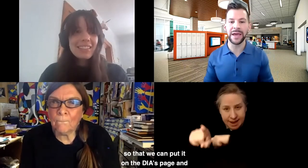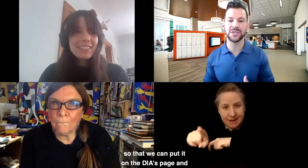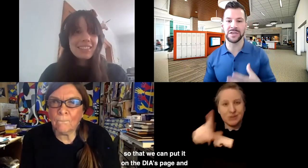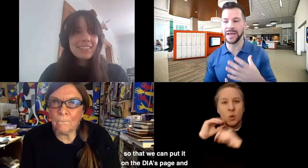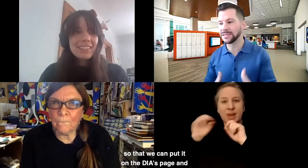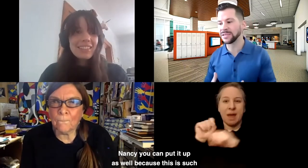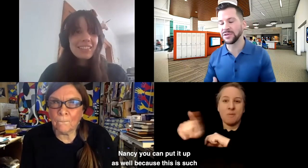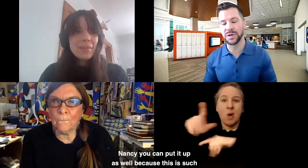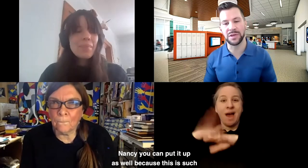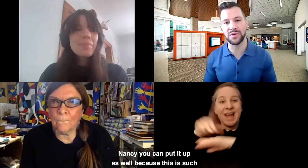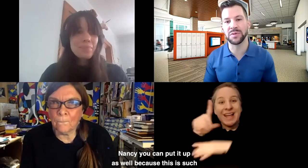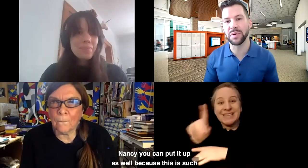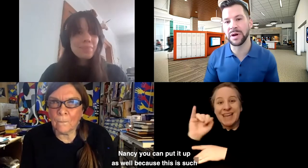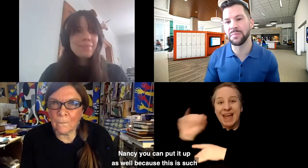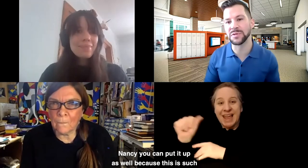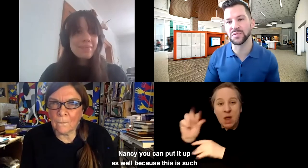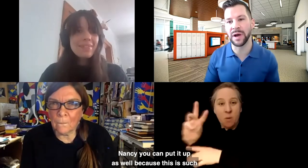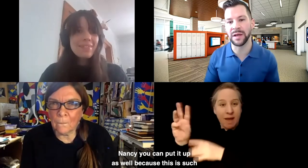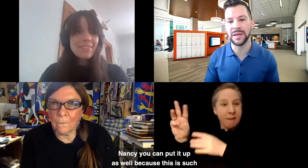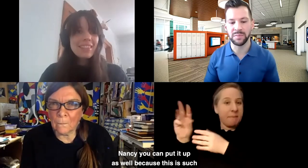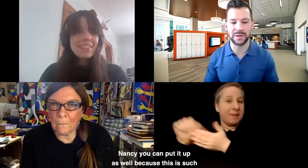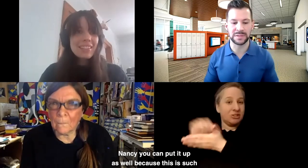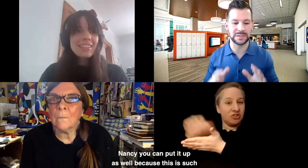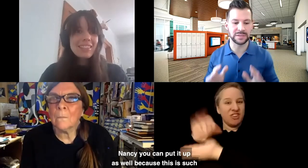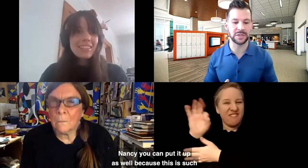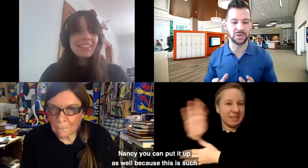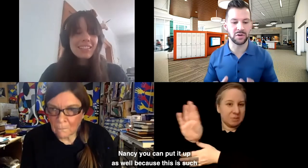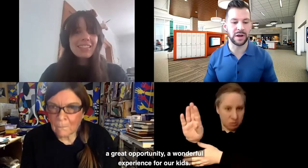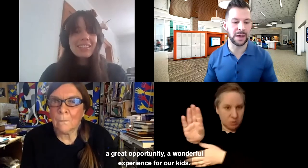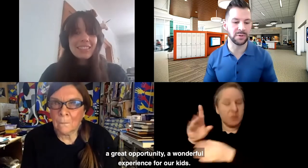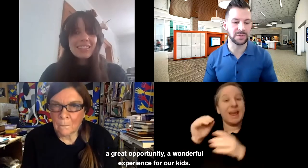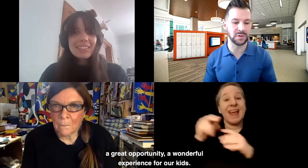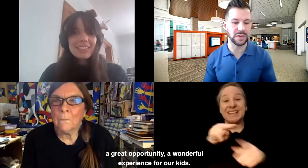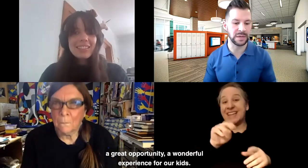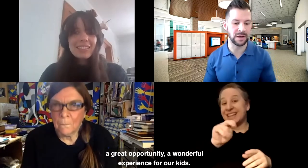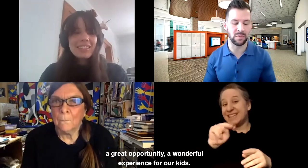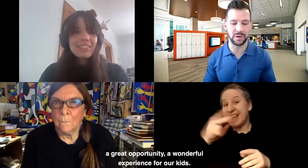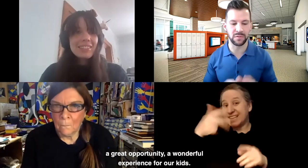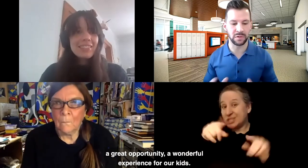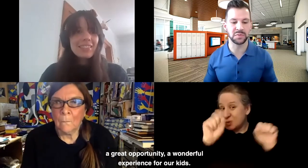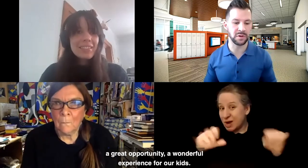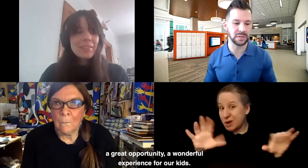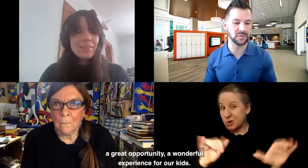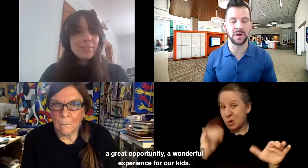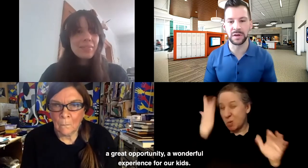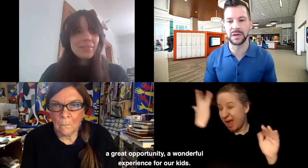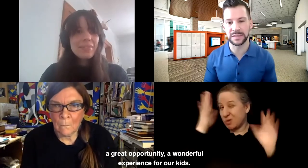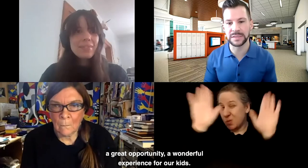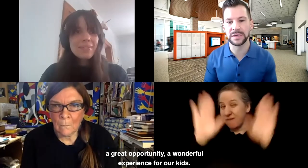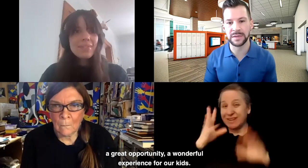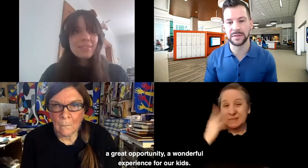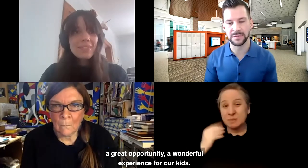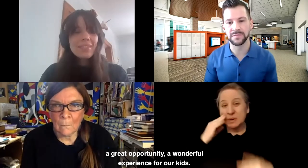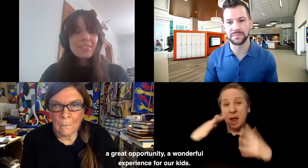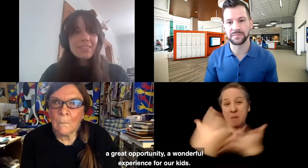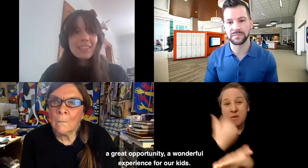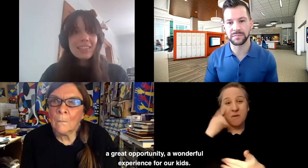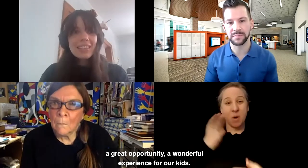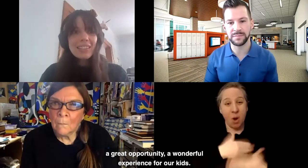DIA's page. And Nancy, you can put it up as well, because this is such a great opportunity, a wonderful experience for our kids.